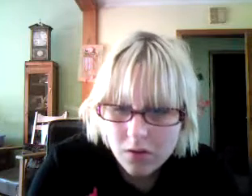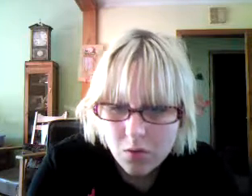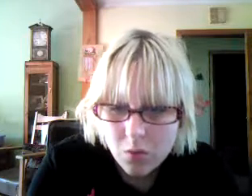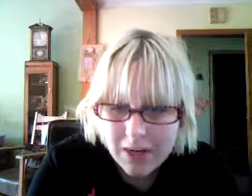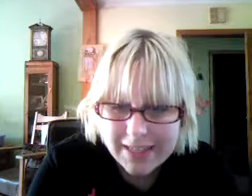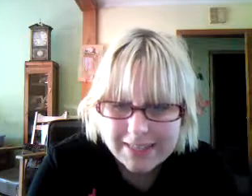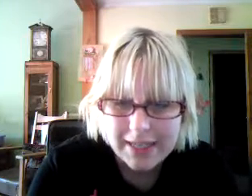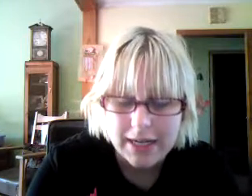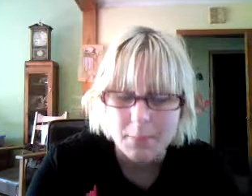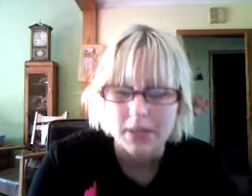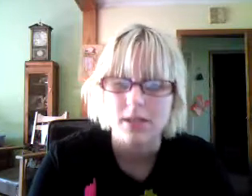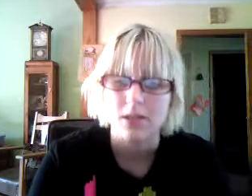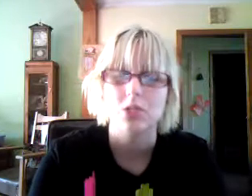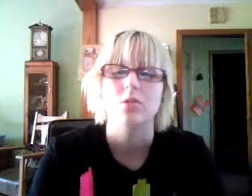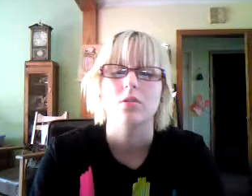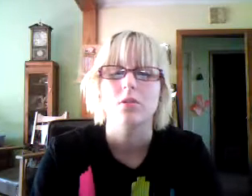Would I date a bisexual girl?